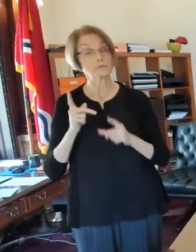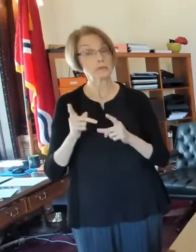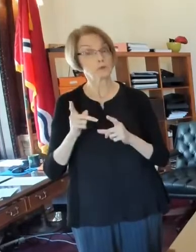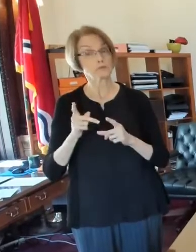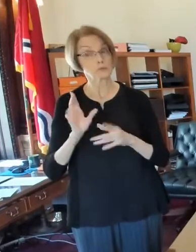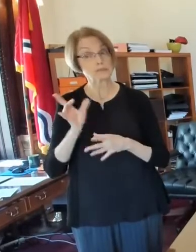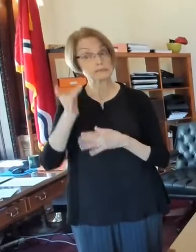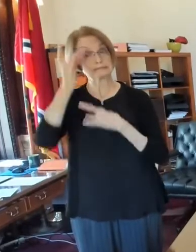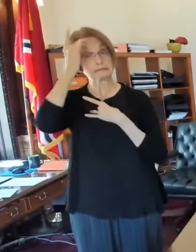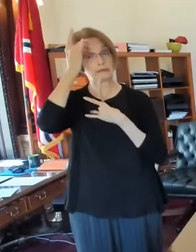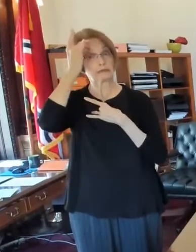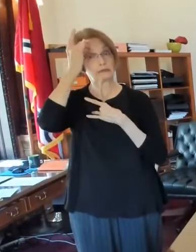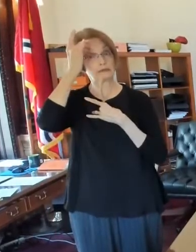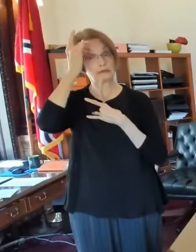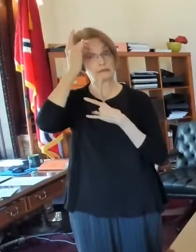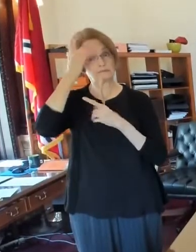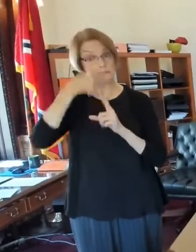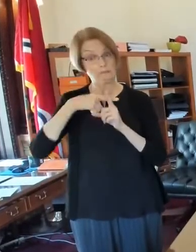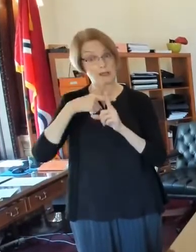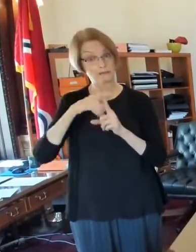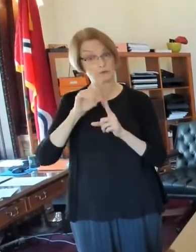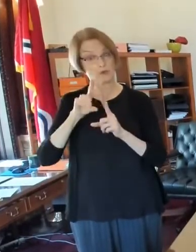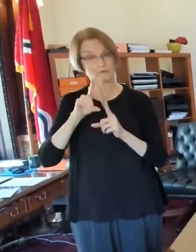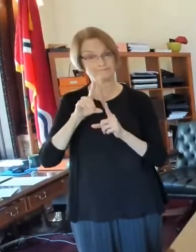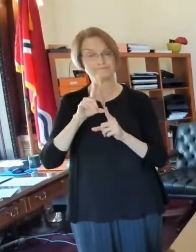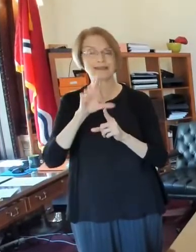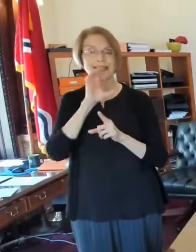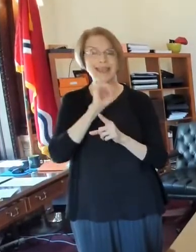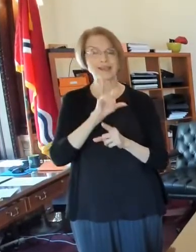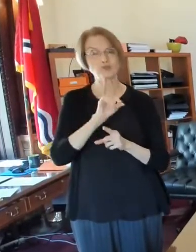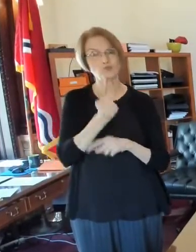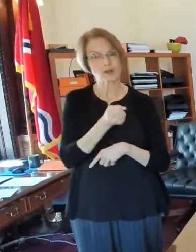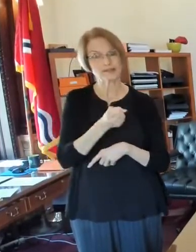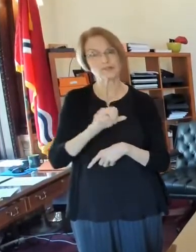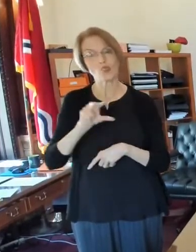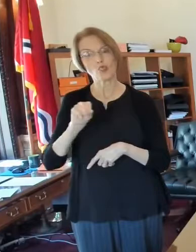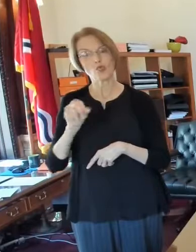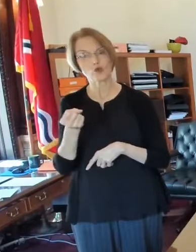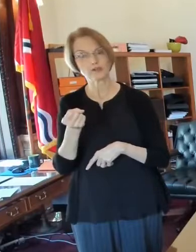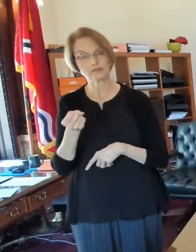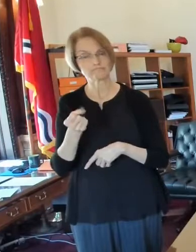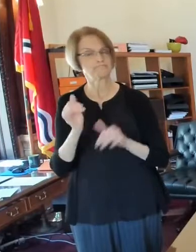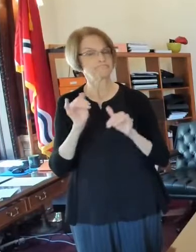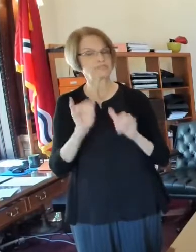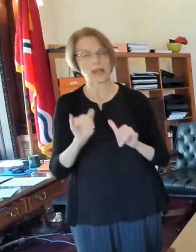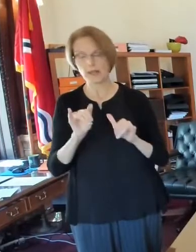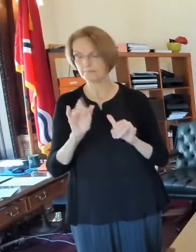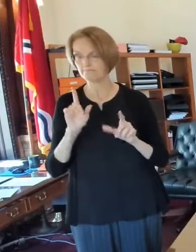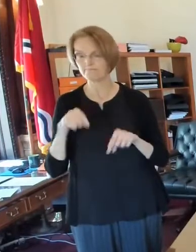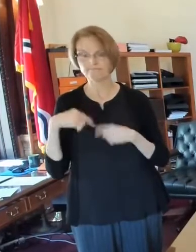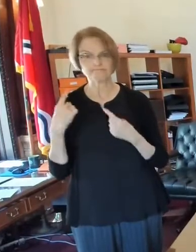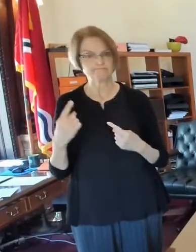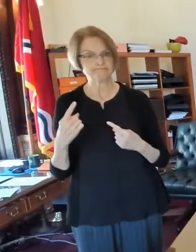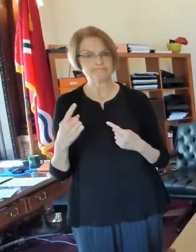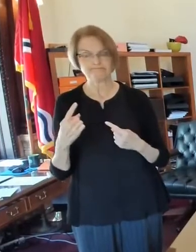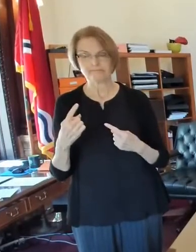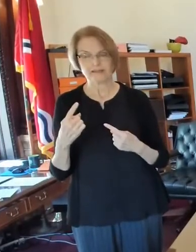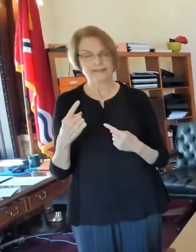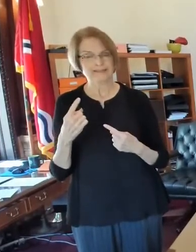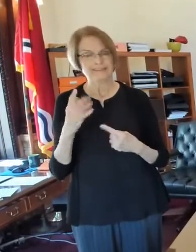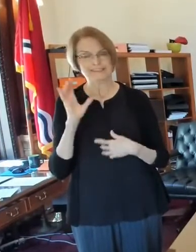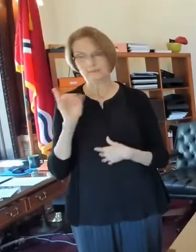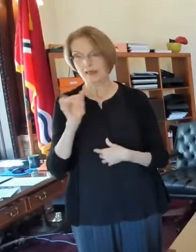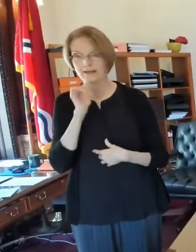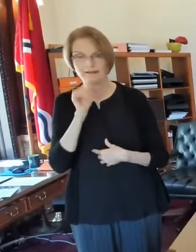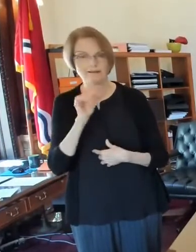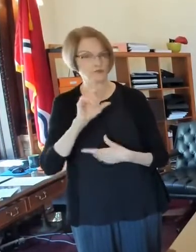that are positive are in their 20s and thirties. That has not changed. It looks like that's not going to change.